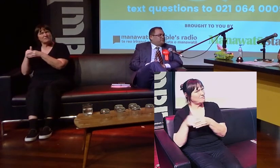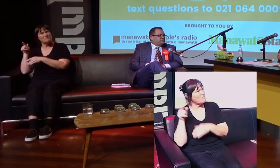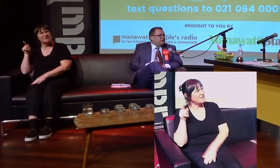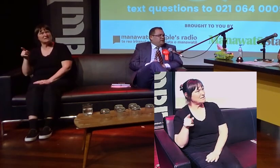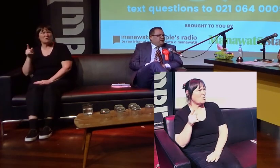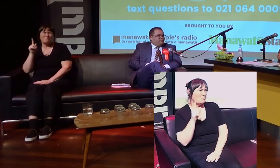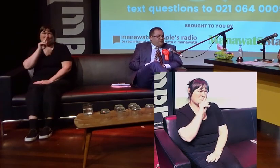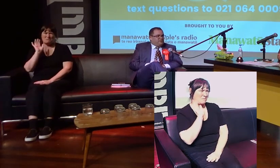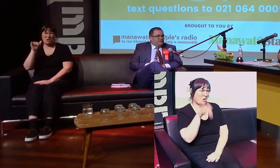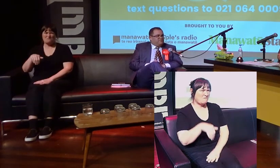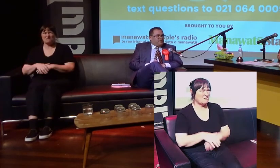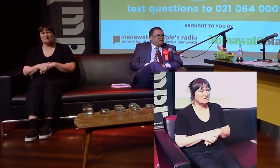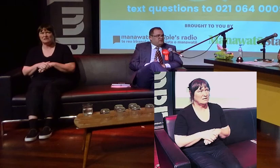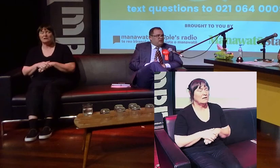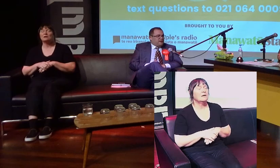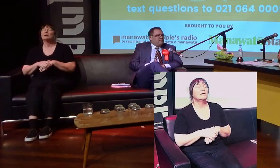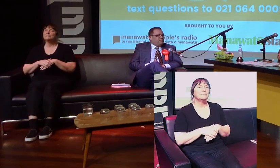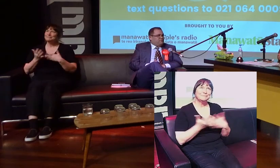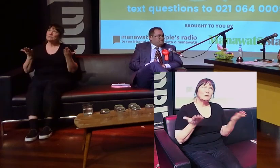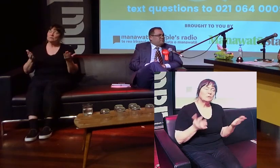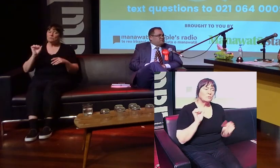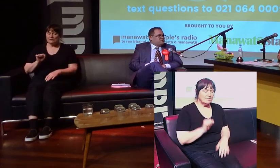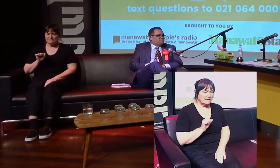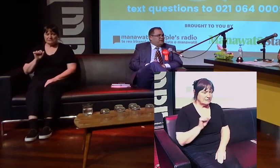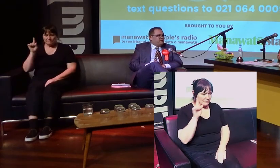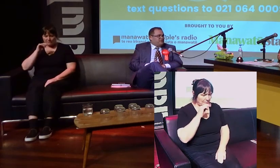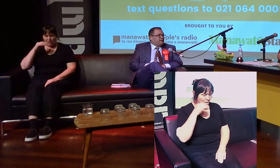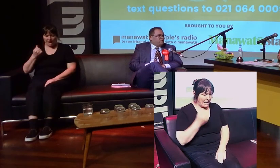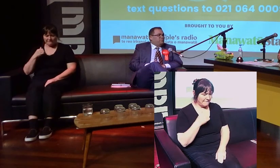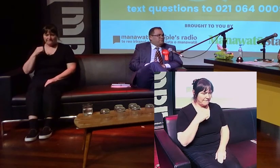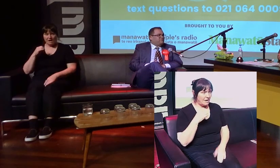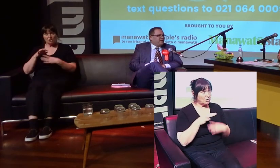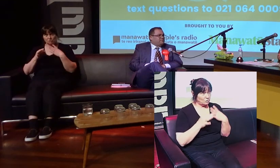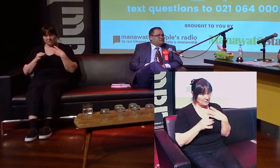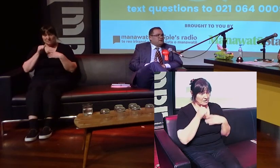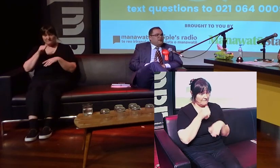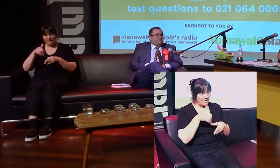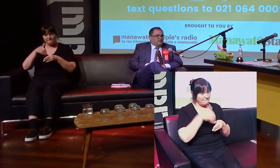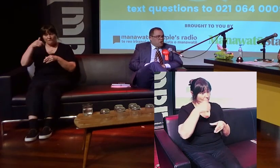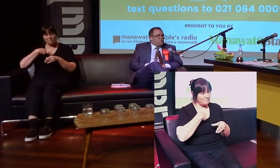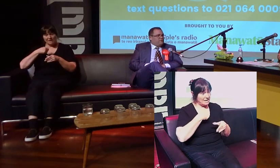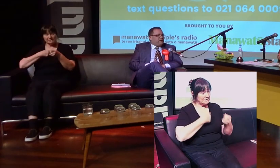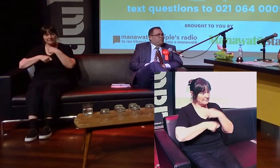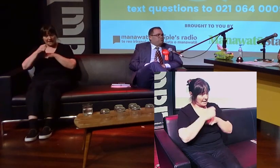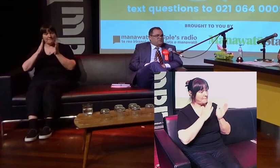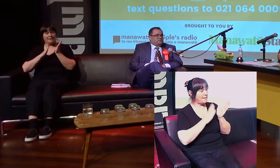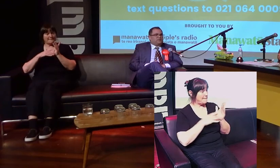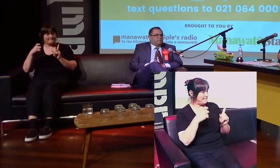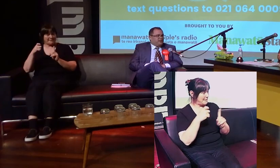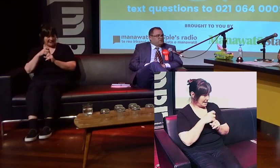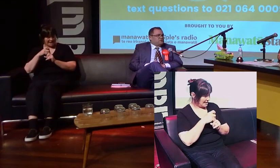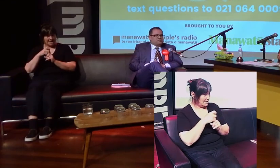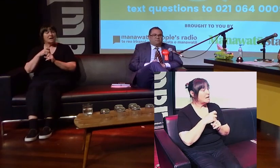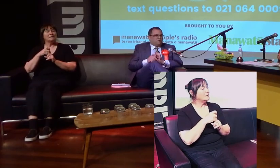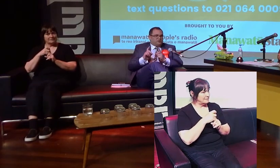have a choice. If they believe that I am the best person to be their local Member of Parliament, they know that that will result